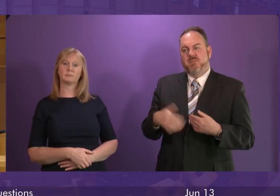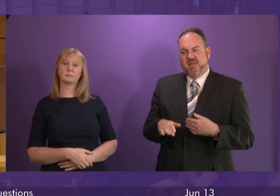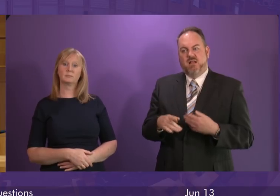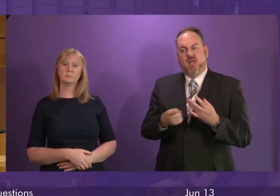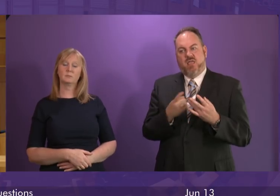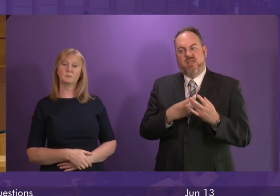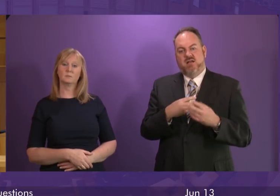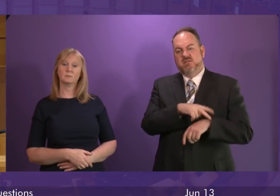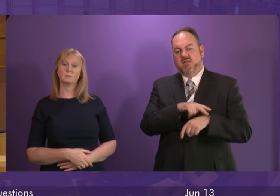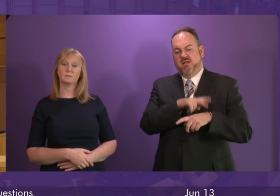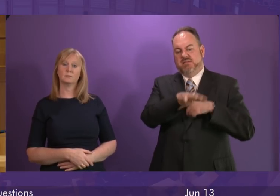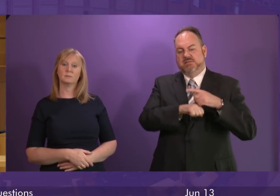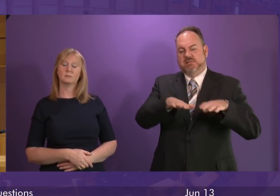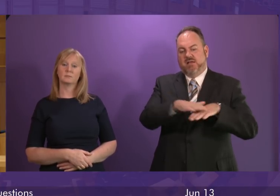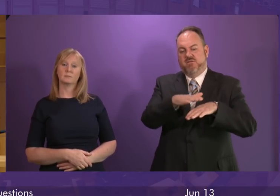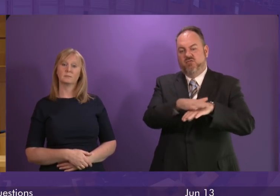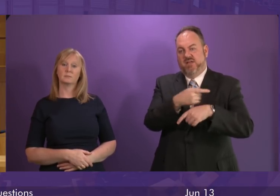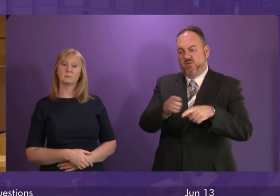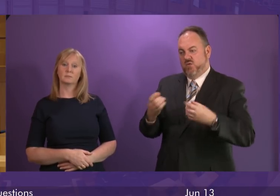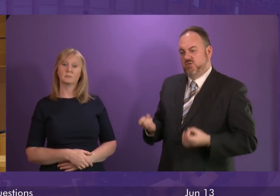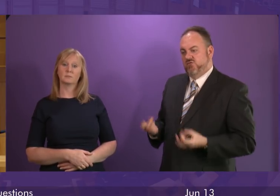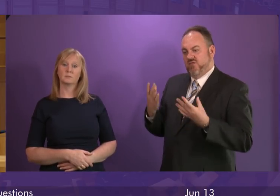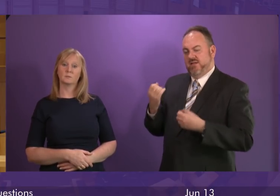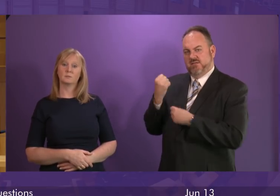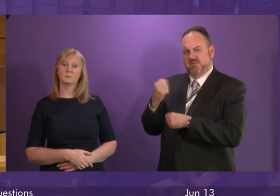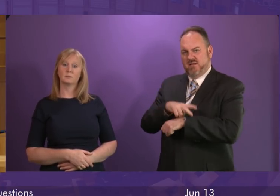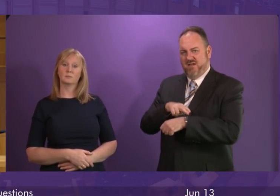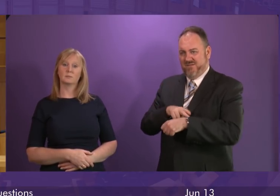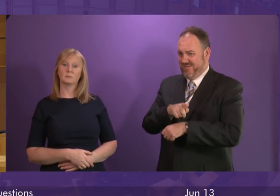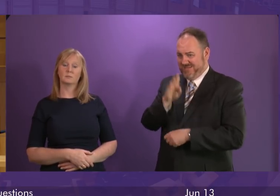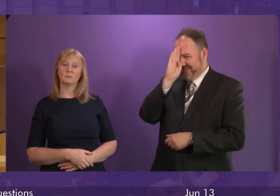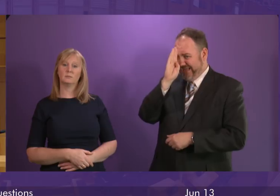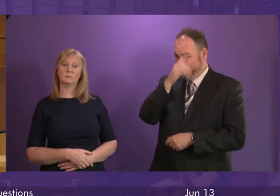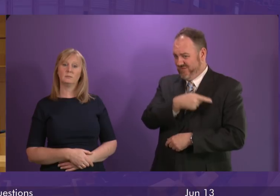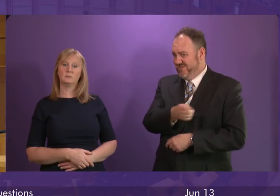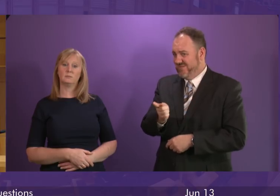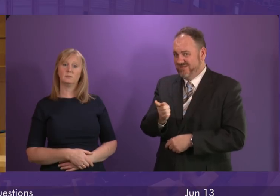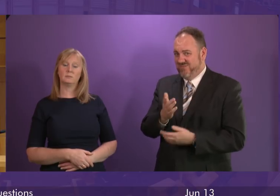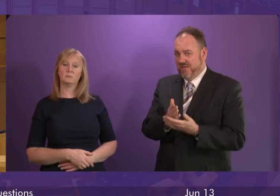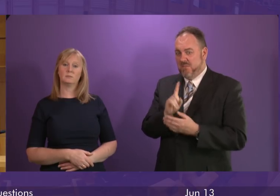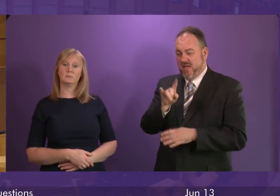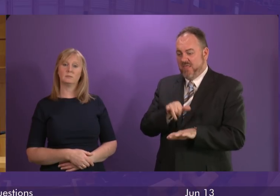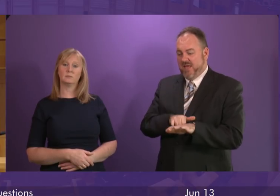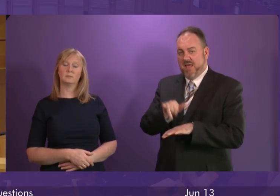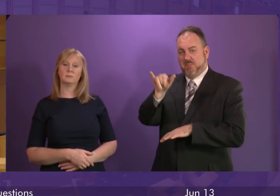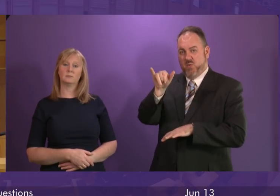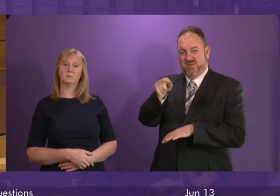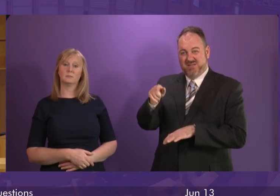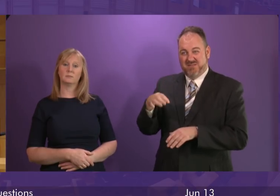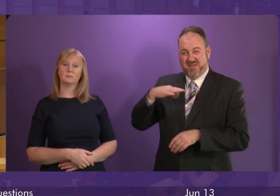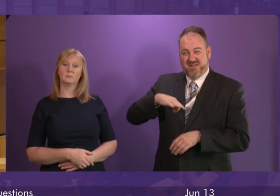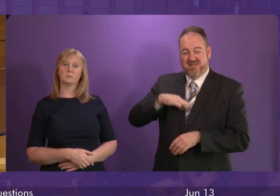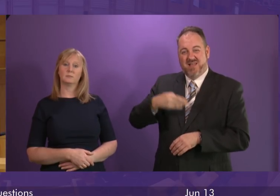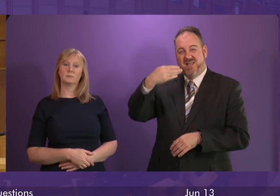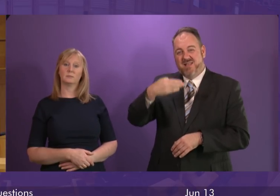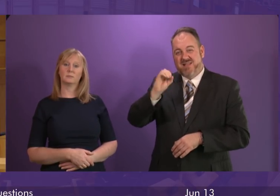concerns. Unite have repeatedly offered to talk up and to strike action yet the airport which has made over £90